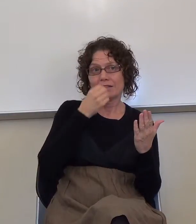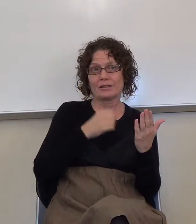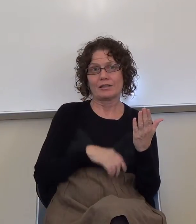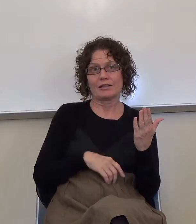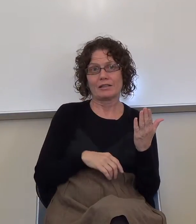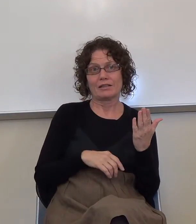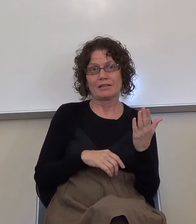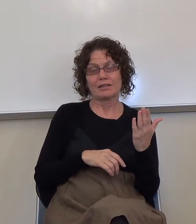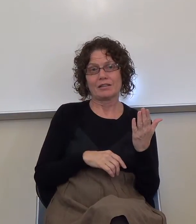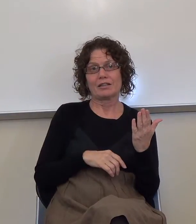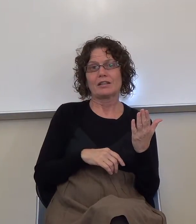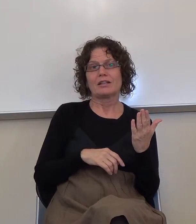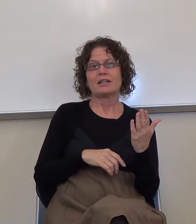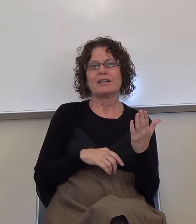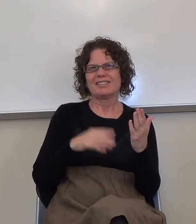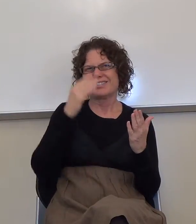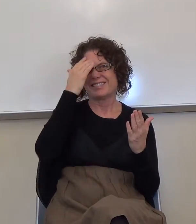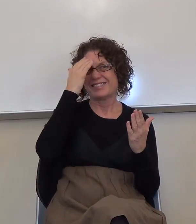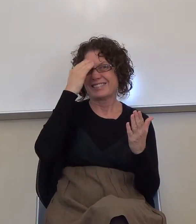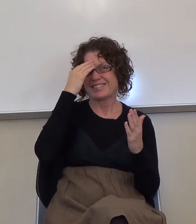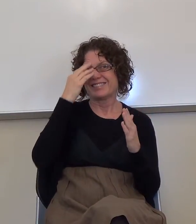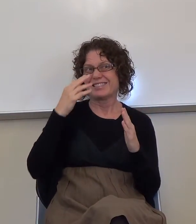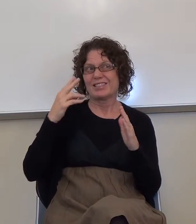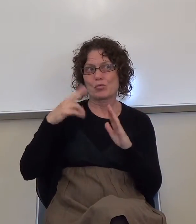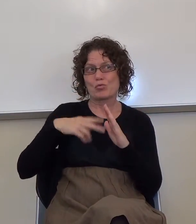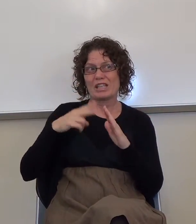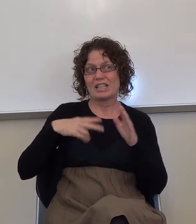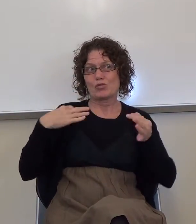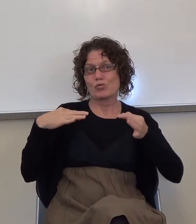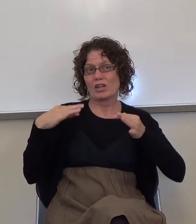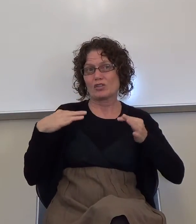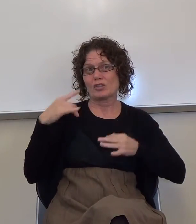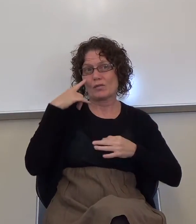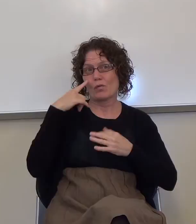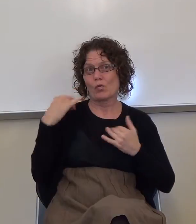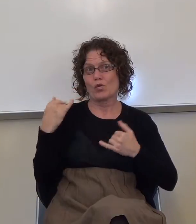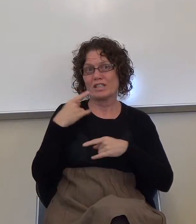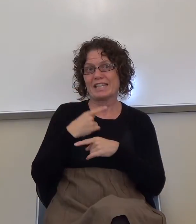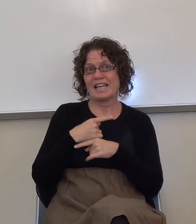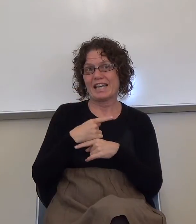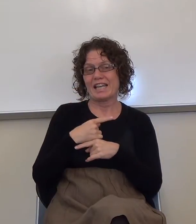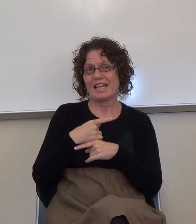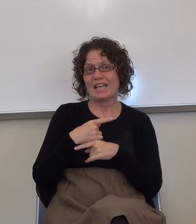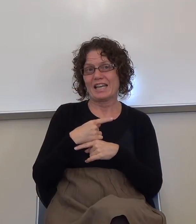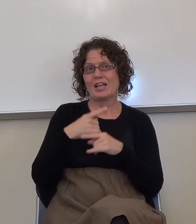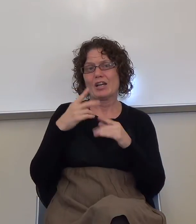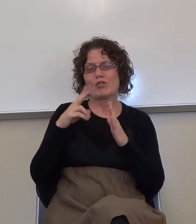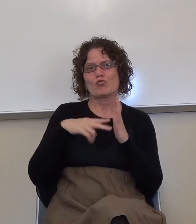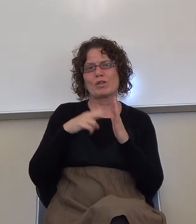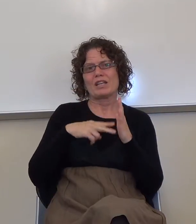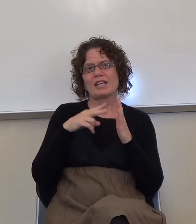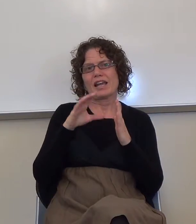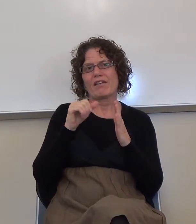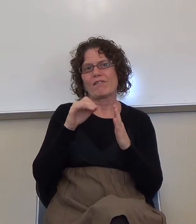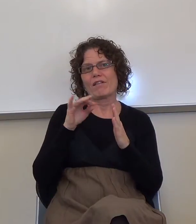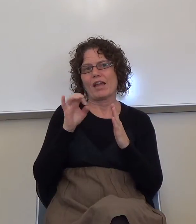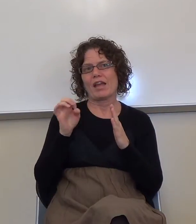Reading the Directions for today. Reading Cafe students go to orientation at